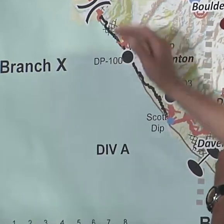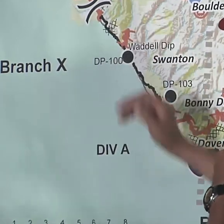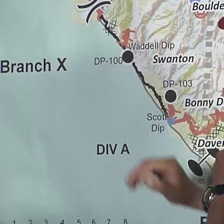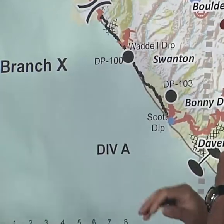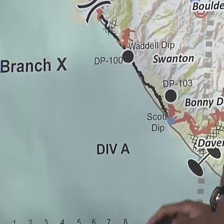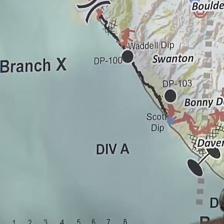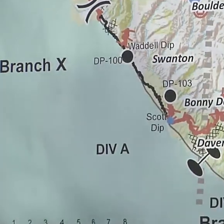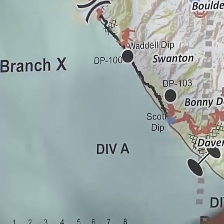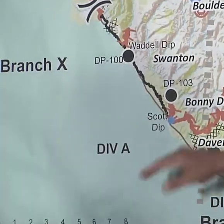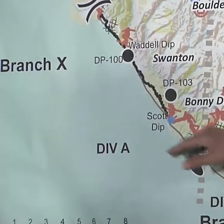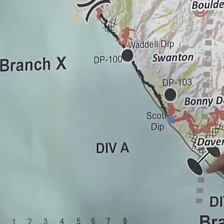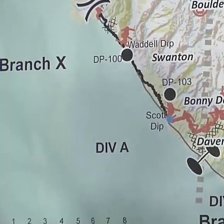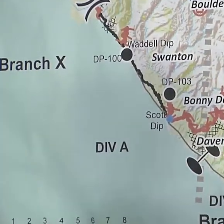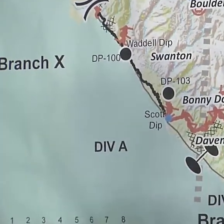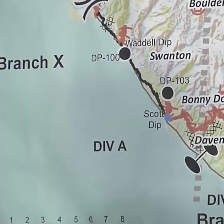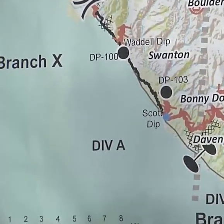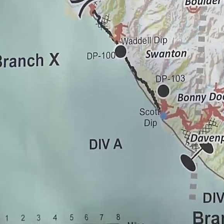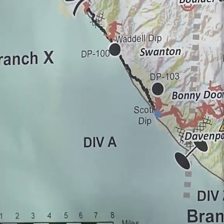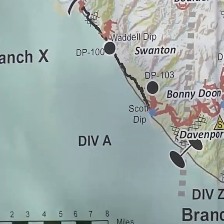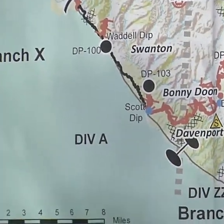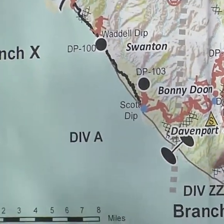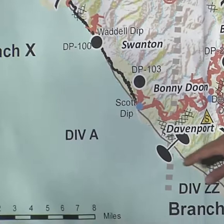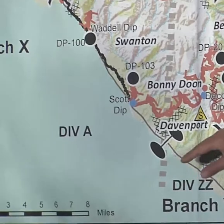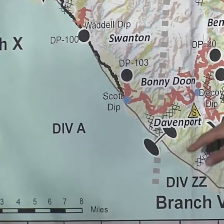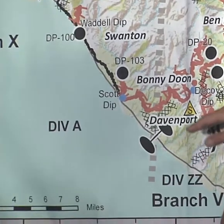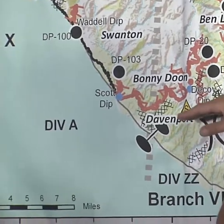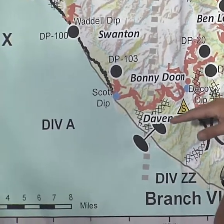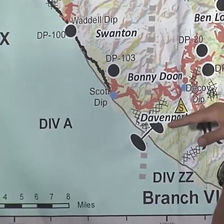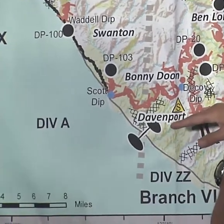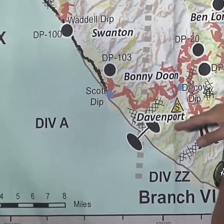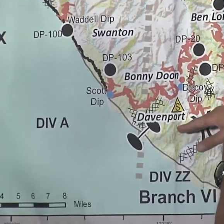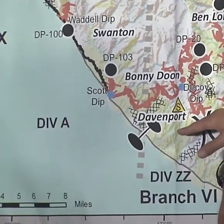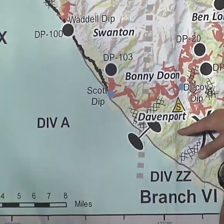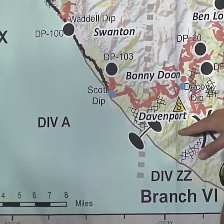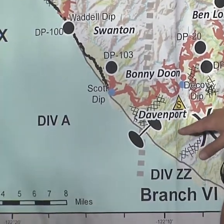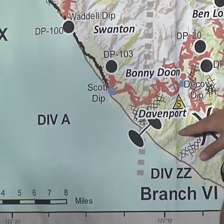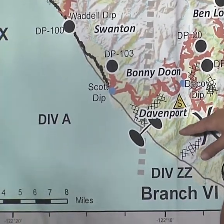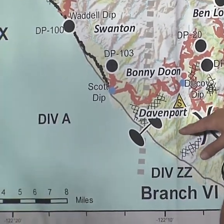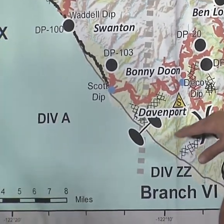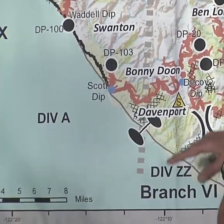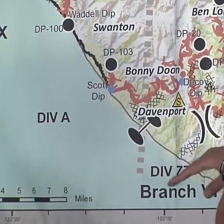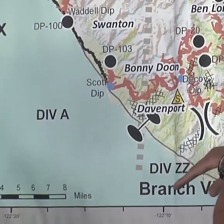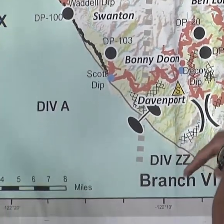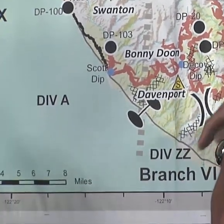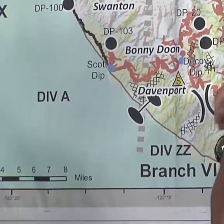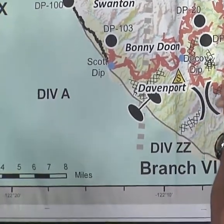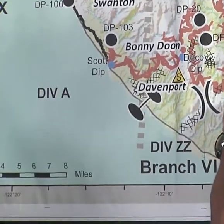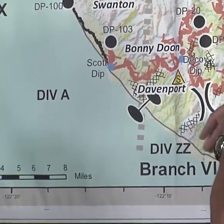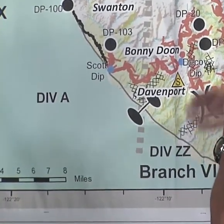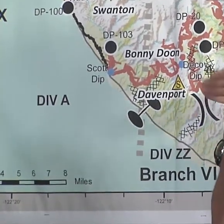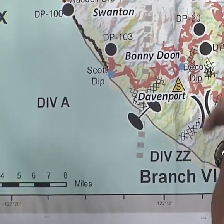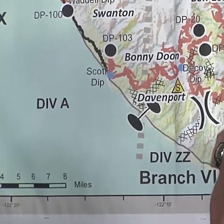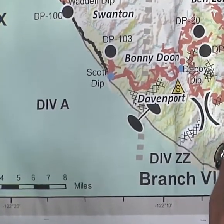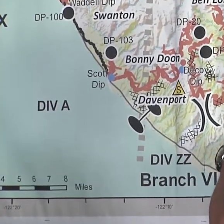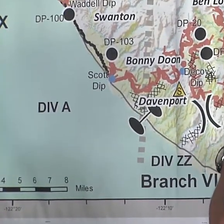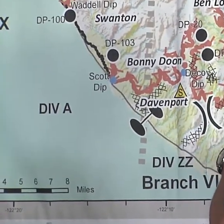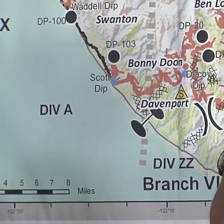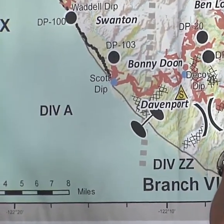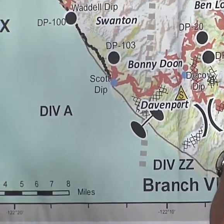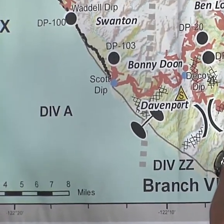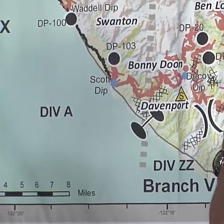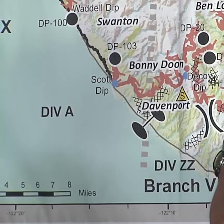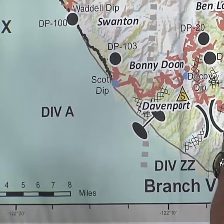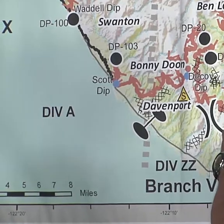sitting above that community. Down to the south, again, our control lines are holding to the south as well as obviously our